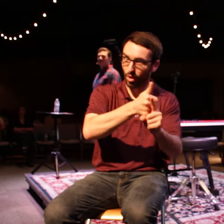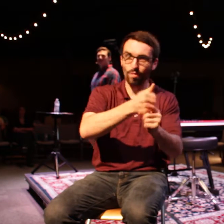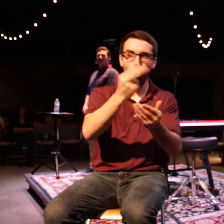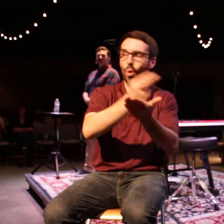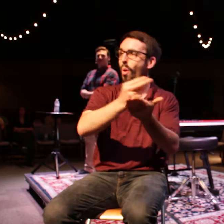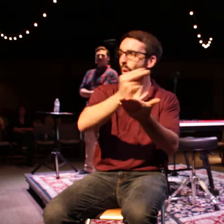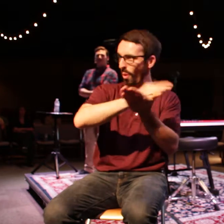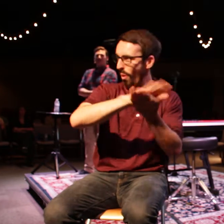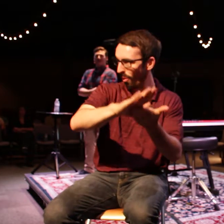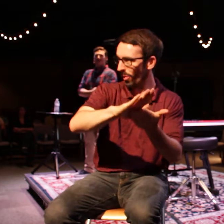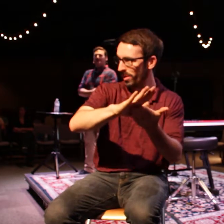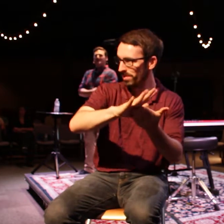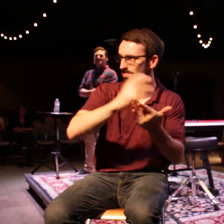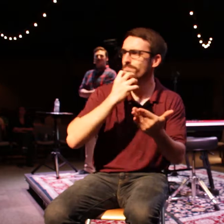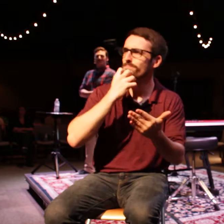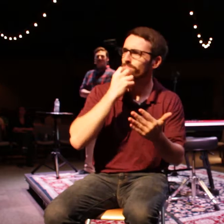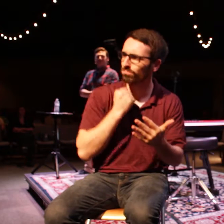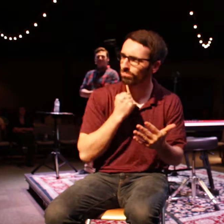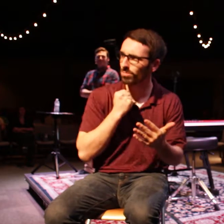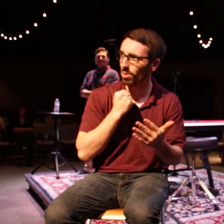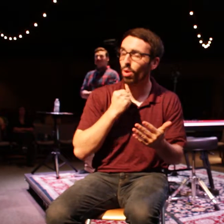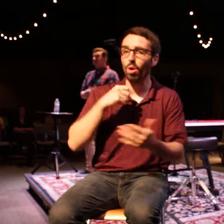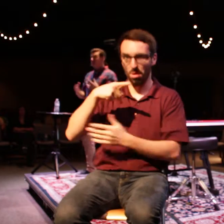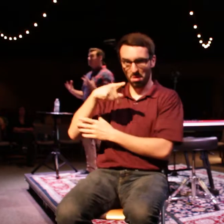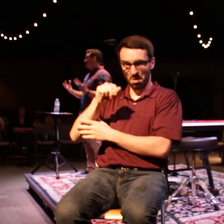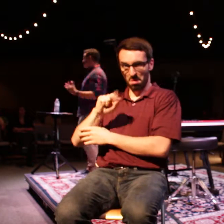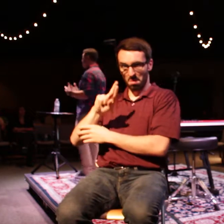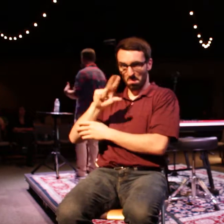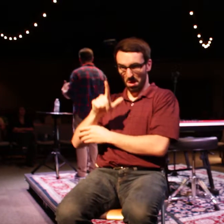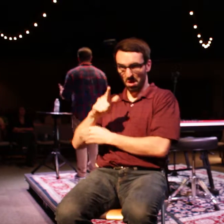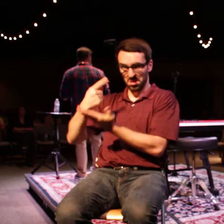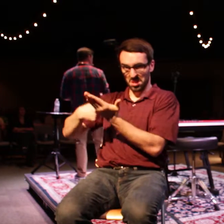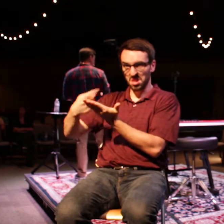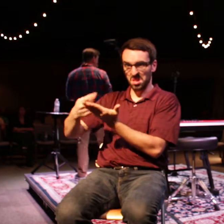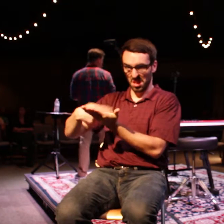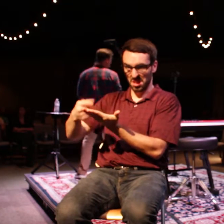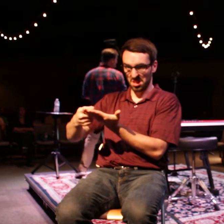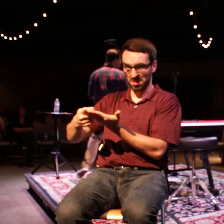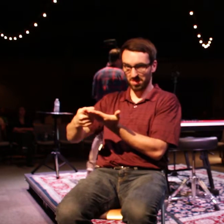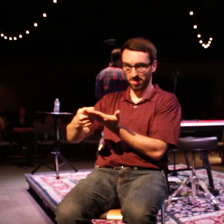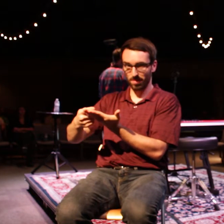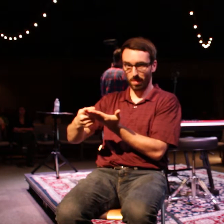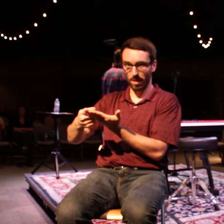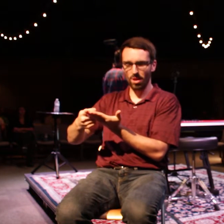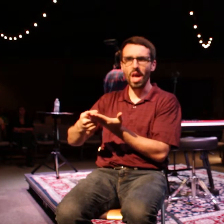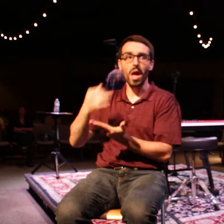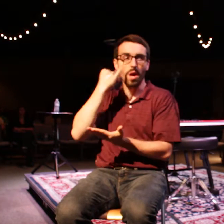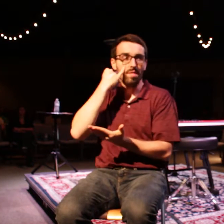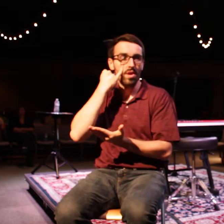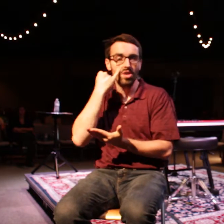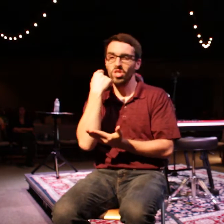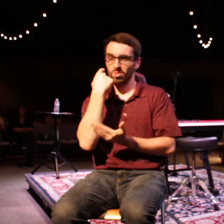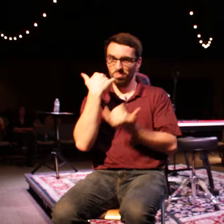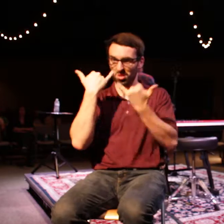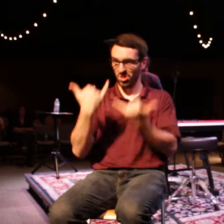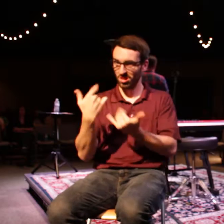to the Thessalonian church. If you're just joining us, what we're going to be doing through this series is we're journeying with the church in